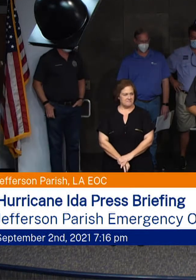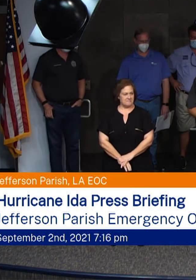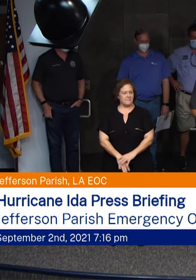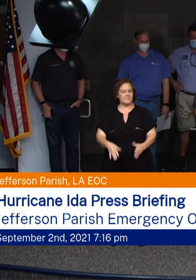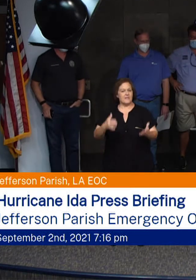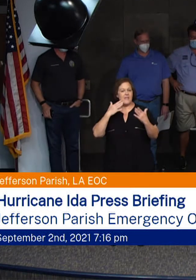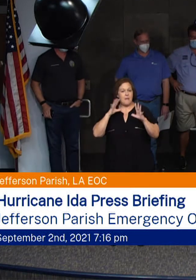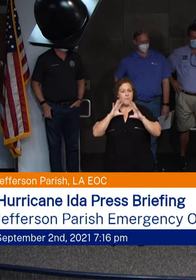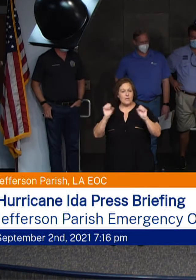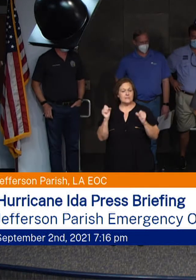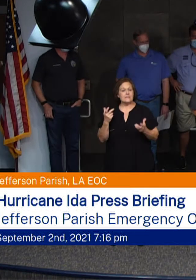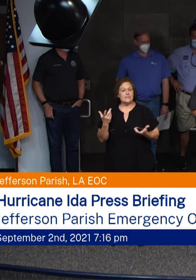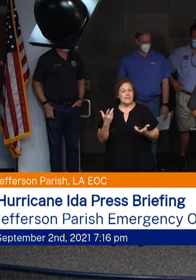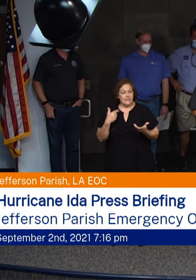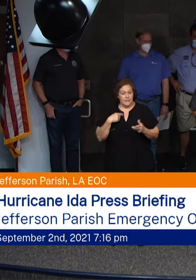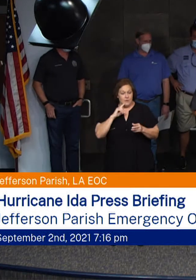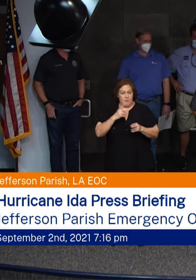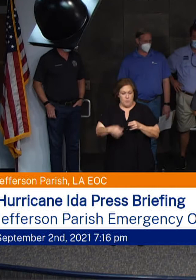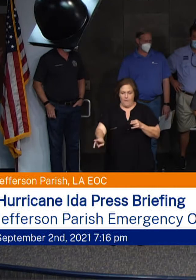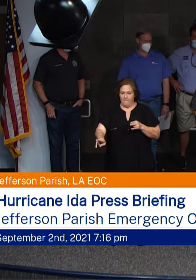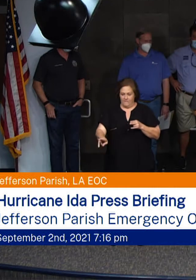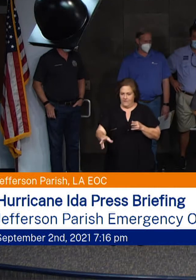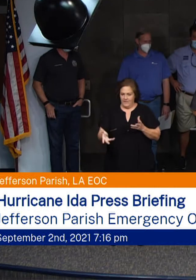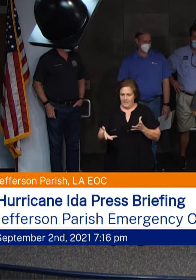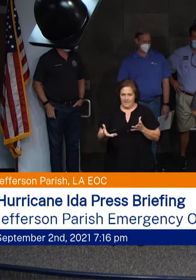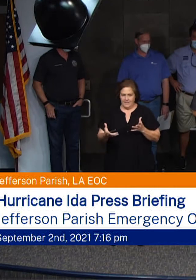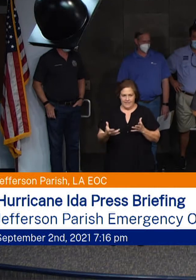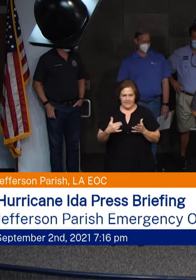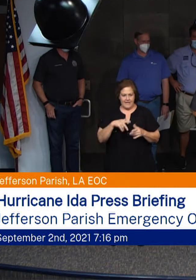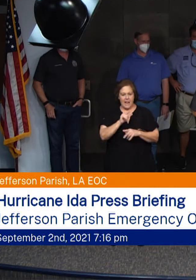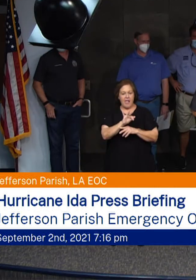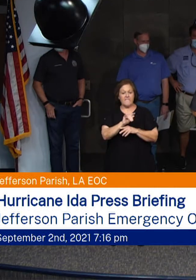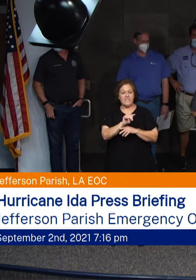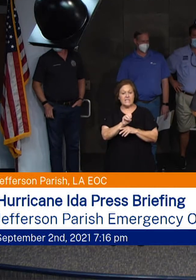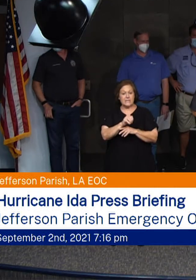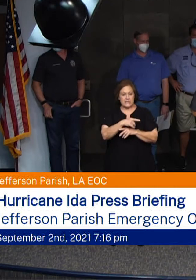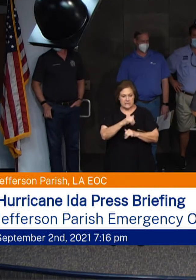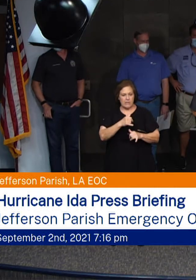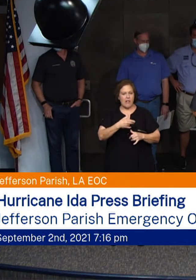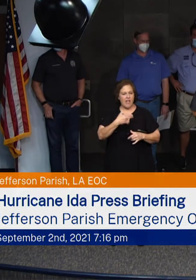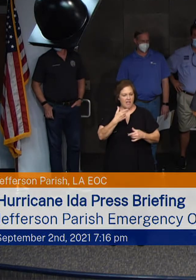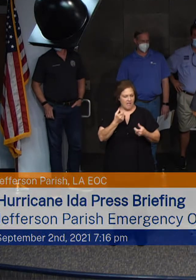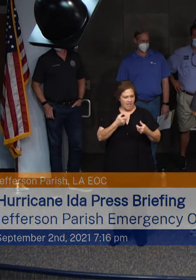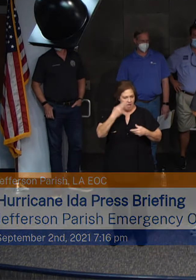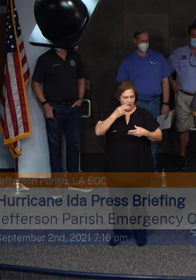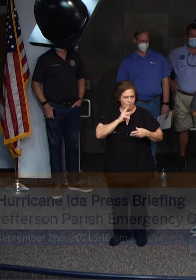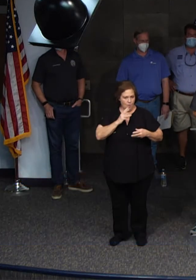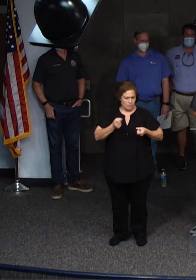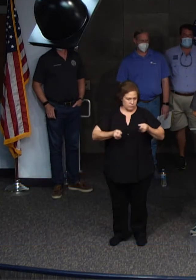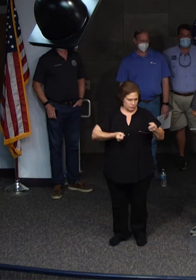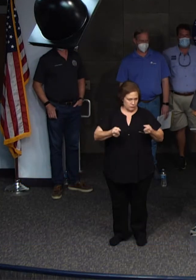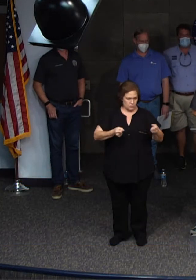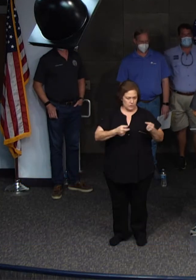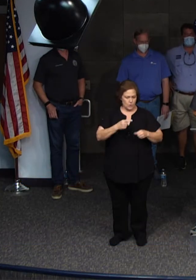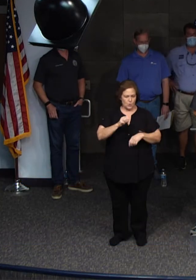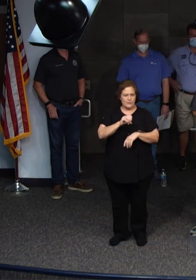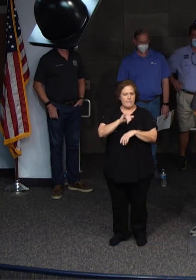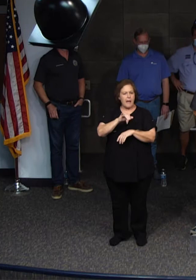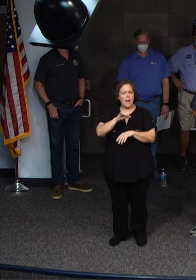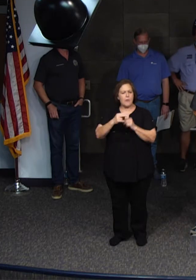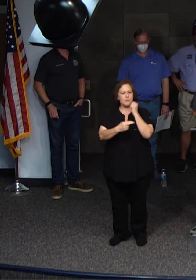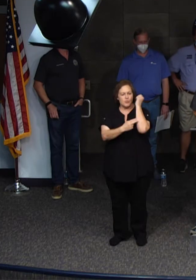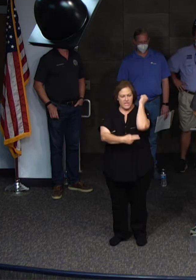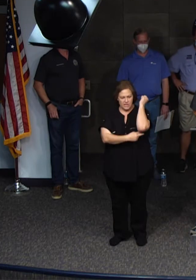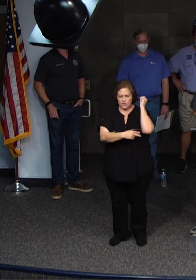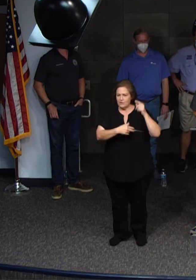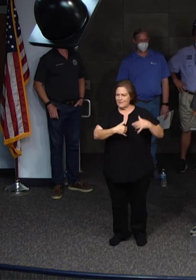Thank you, Madam President. I'll be very brief tonight. Operations in Lafitte continue with a high water vehicle south of the Goose Bay Bridge. You know, those